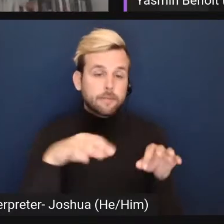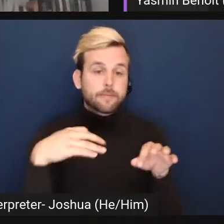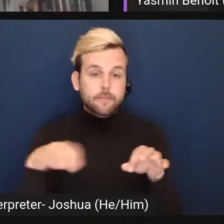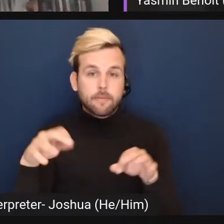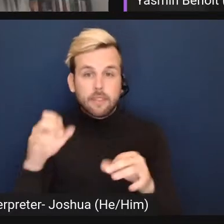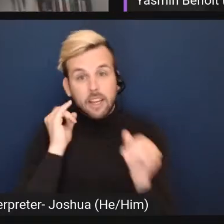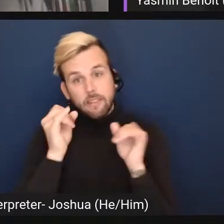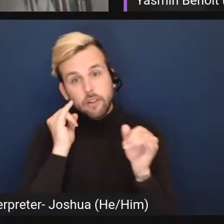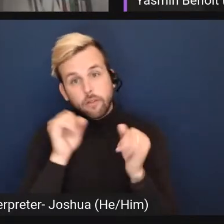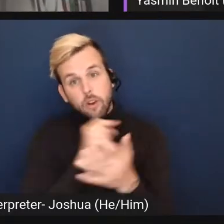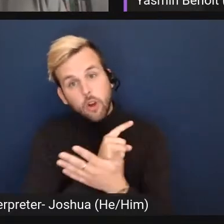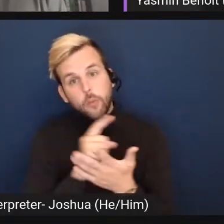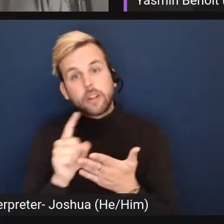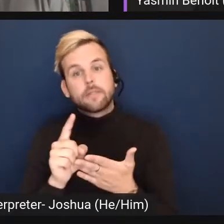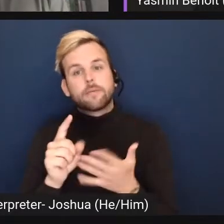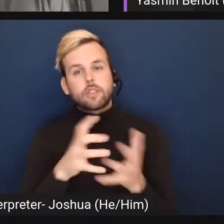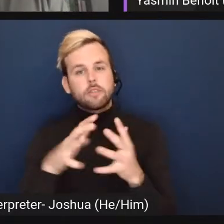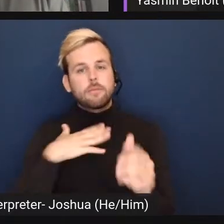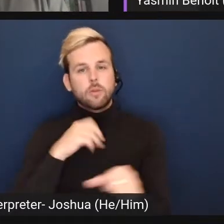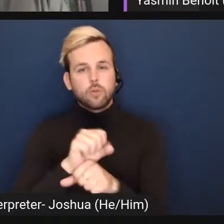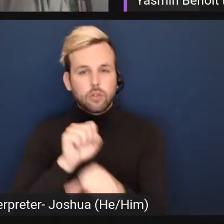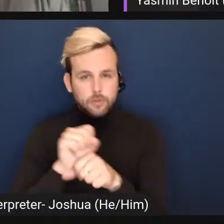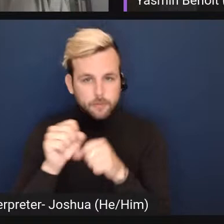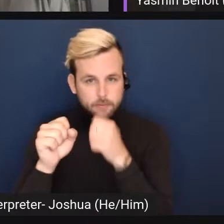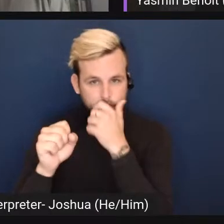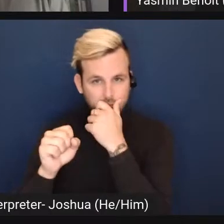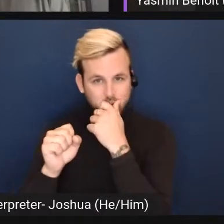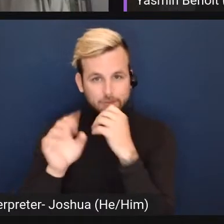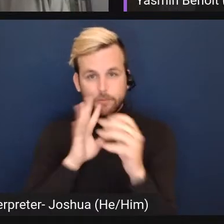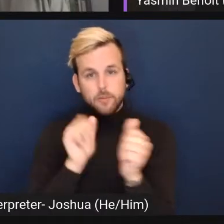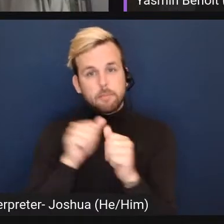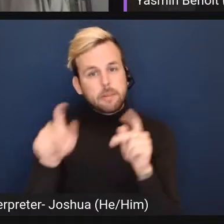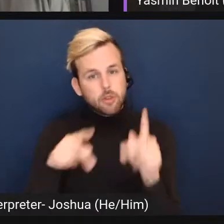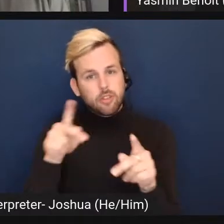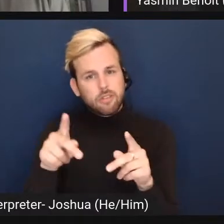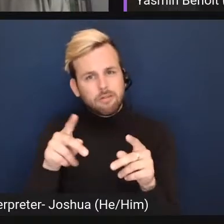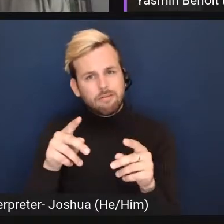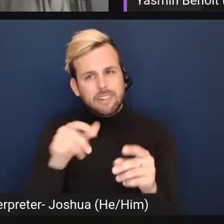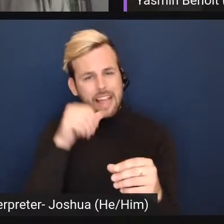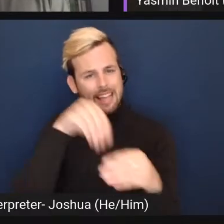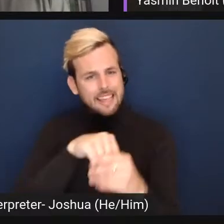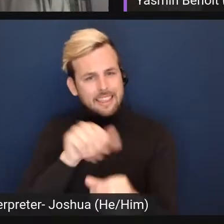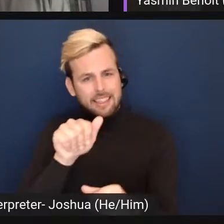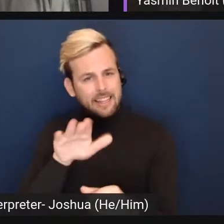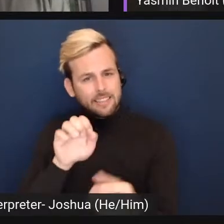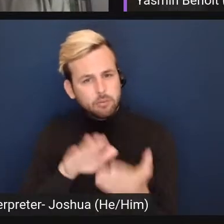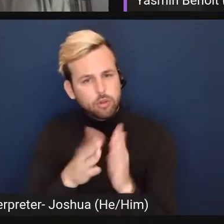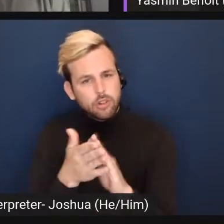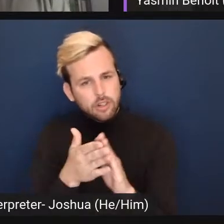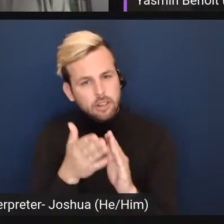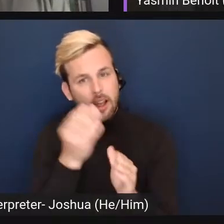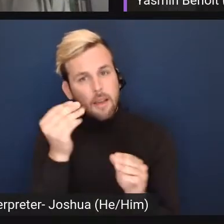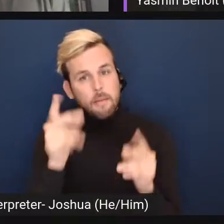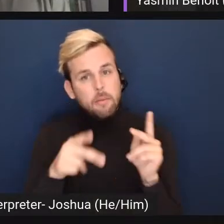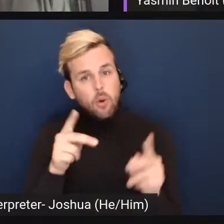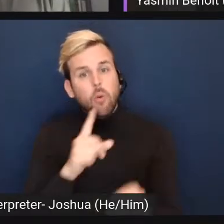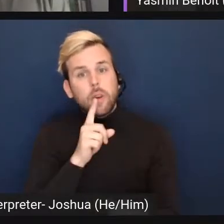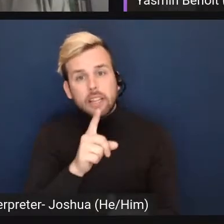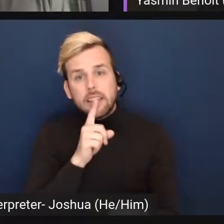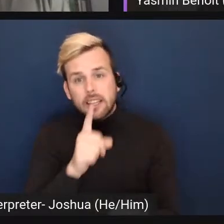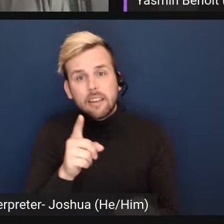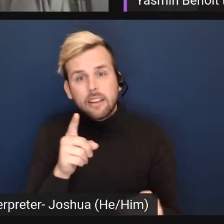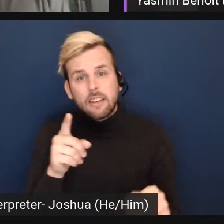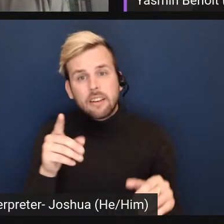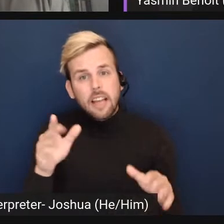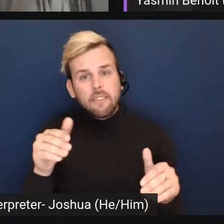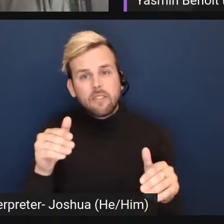And I feel like a lot of my work is speaking to people outside of the ACE community. And people really haven't found it